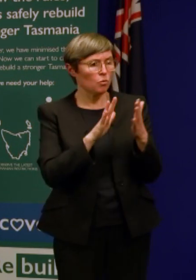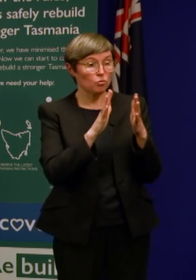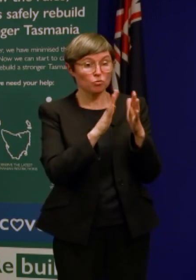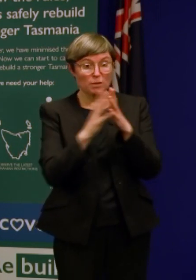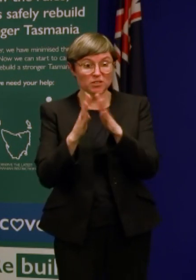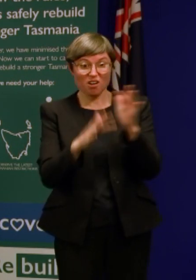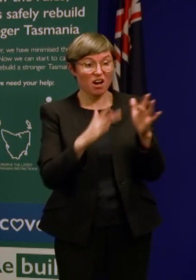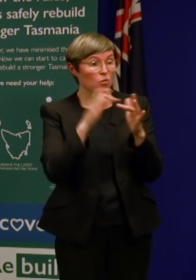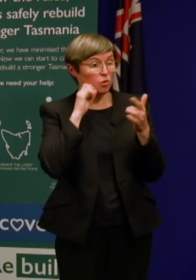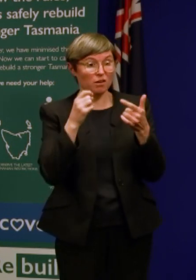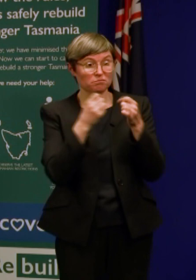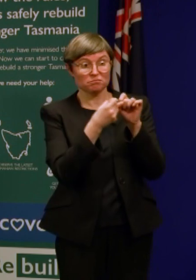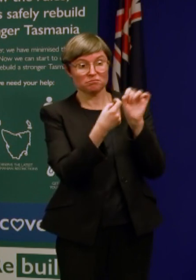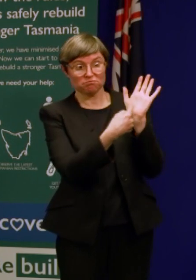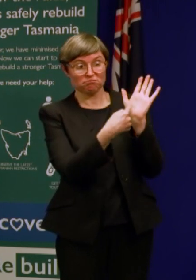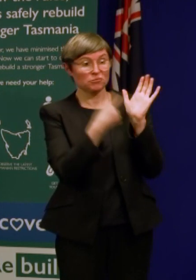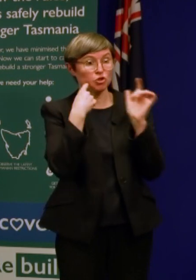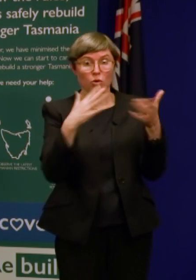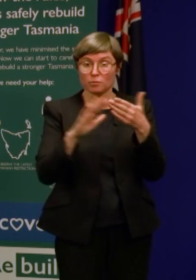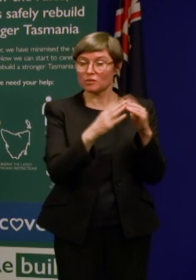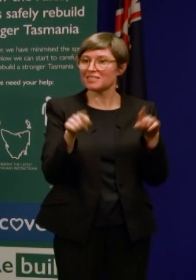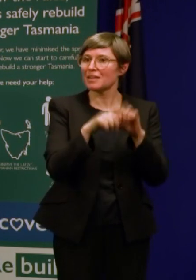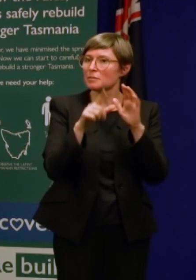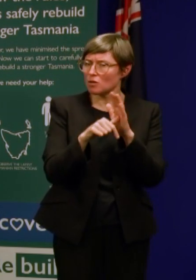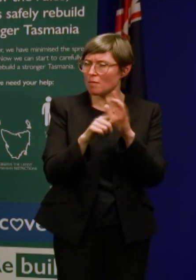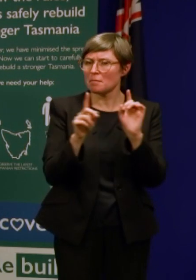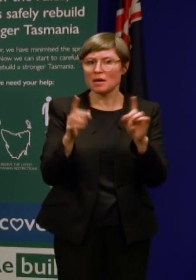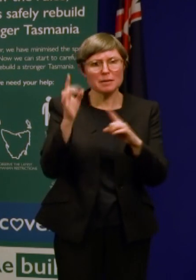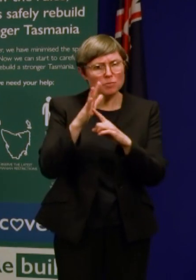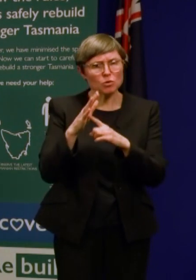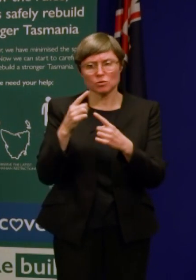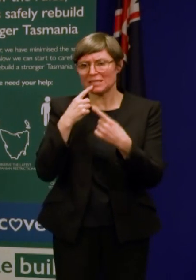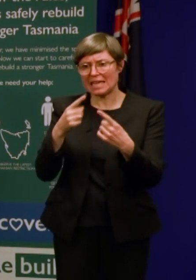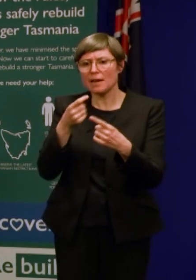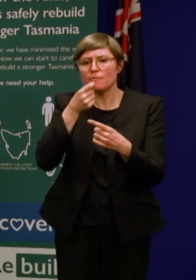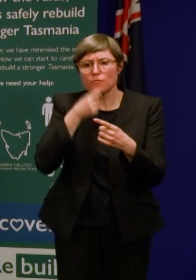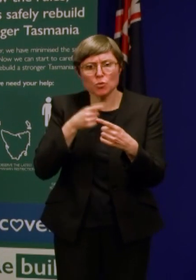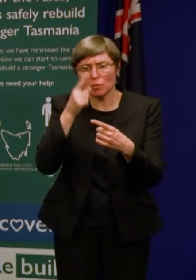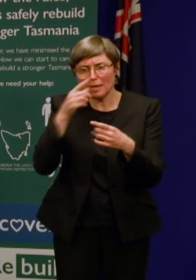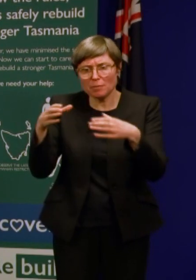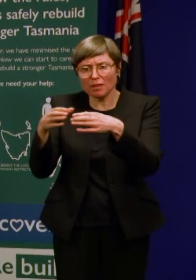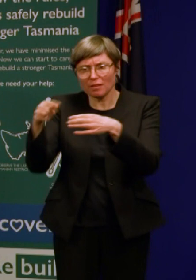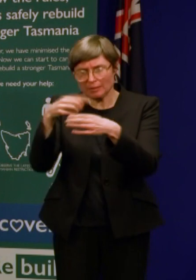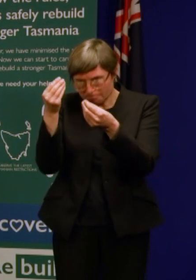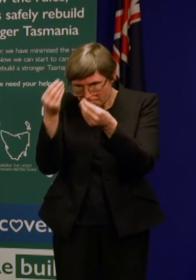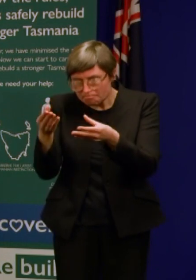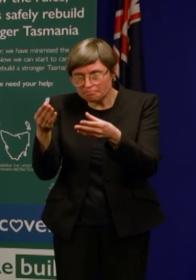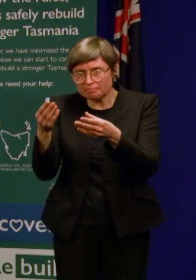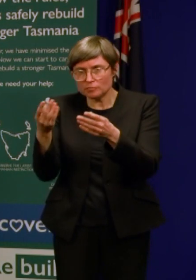have been made public at the same time as well. But importantly, it was a matter of communicating with a very small number of people and I think